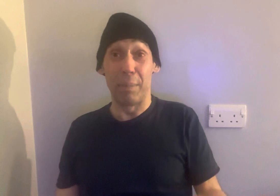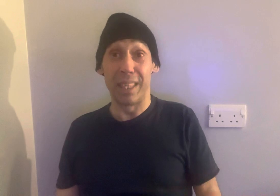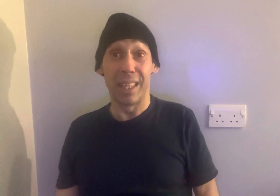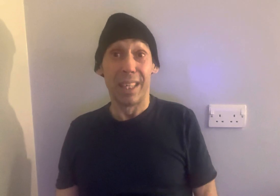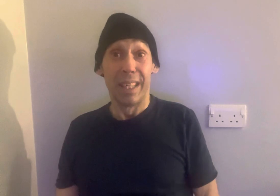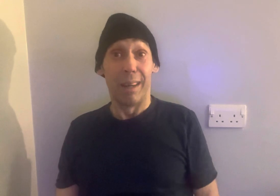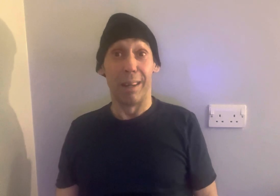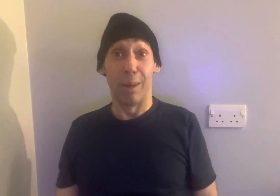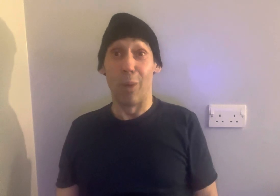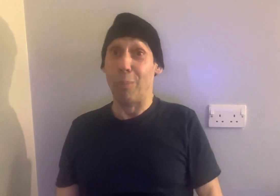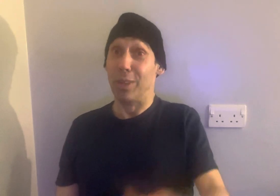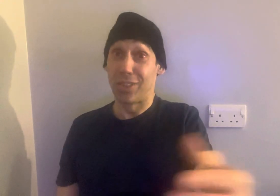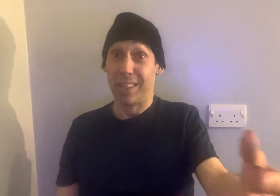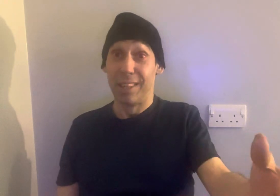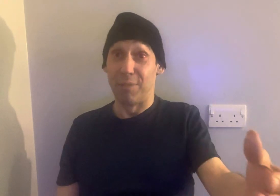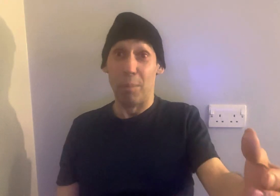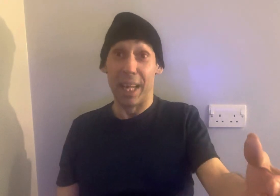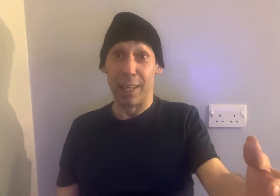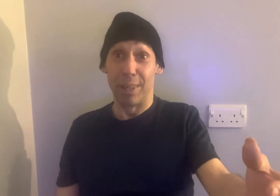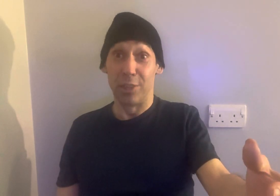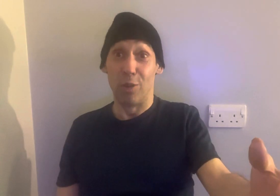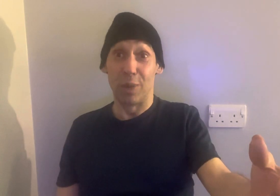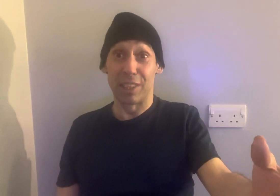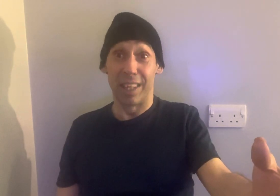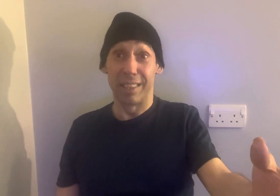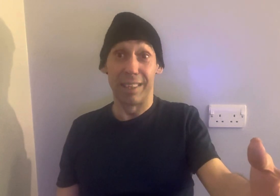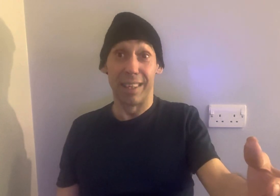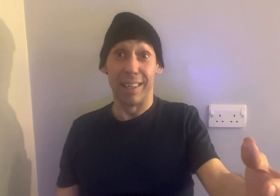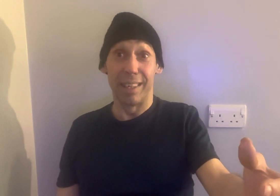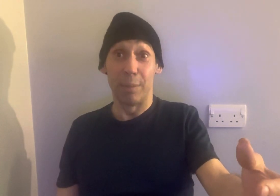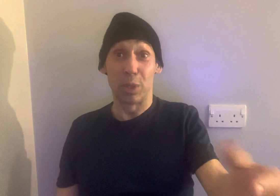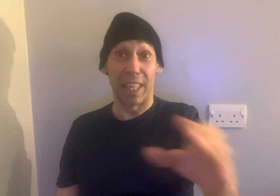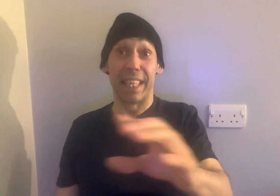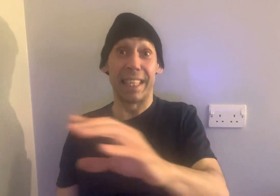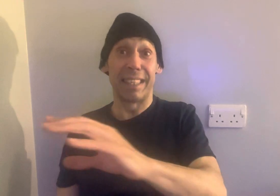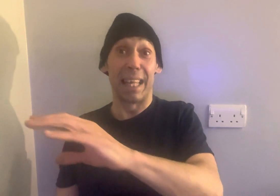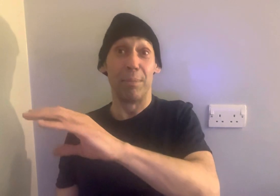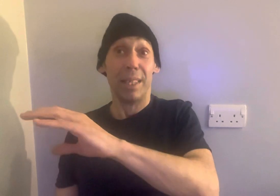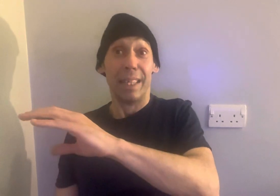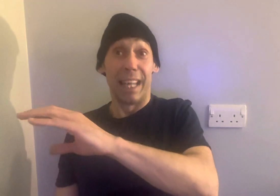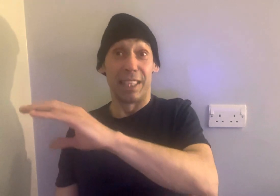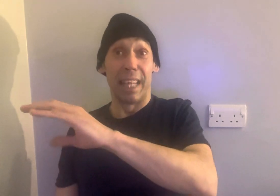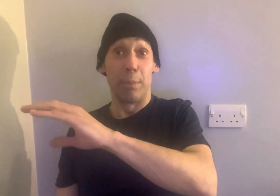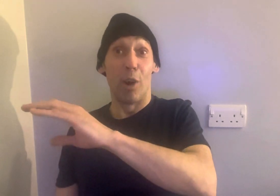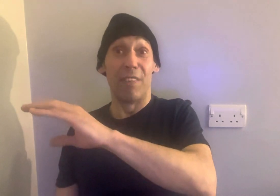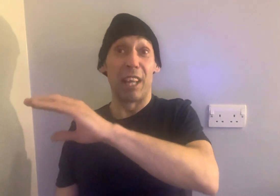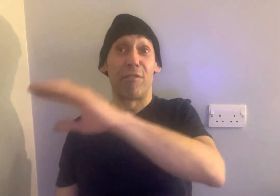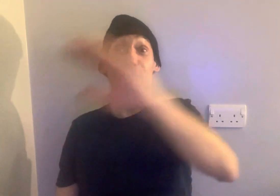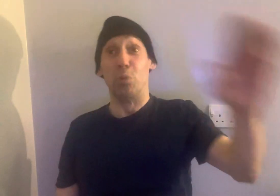mean. One was from my area, North West London, we'll say that his name has the name of a fruit.